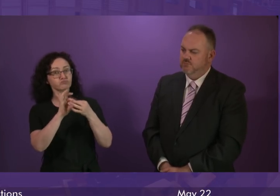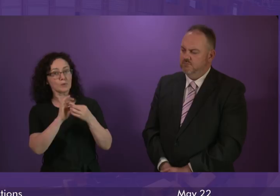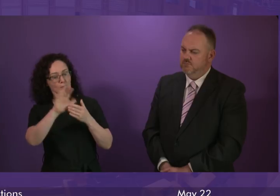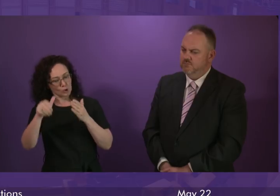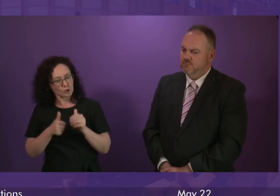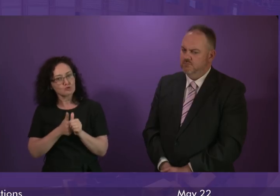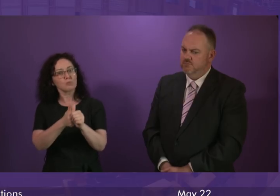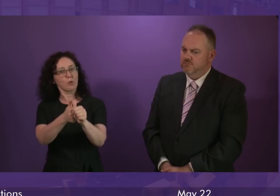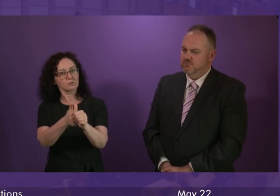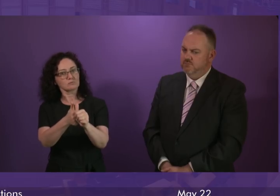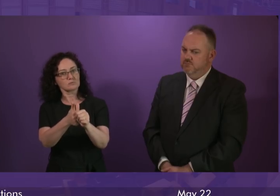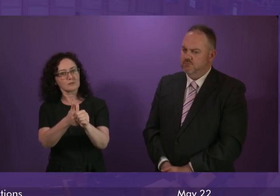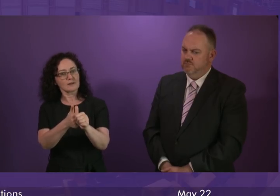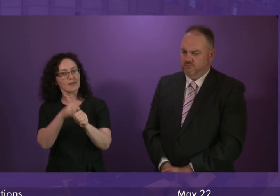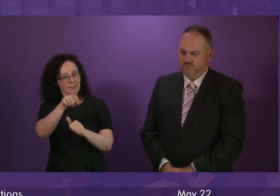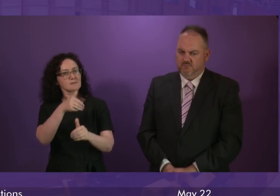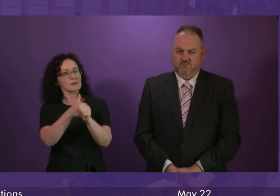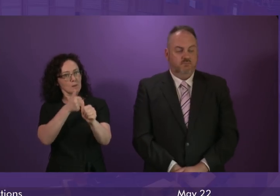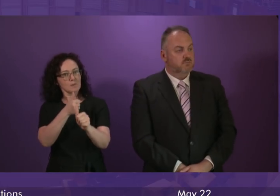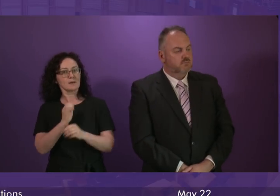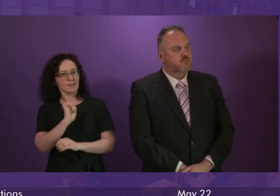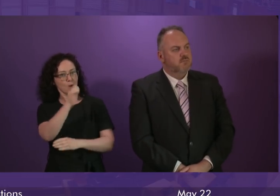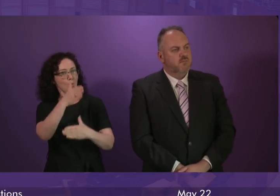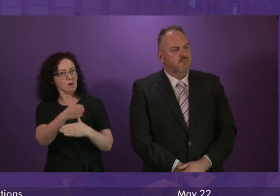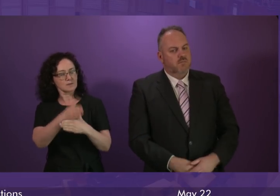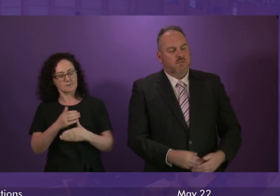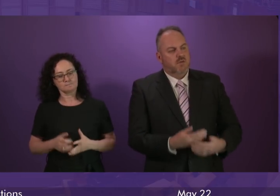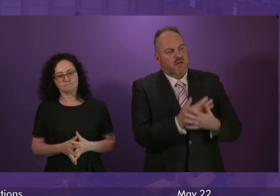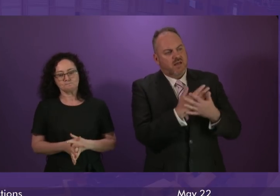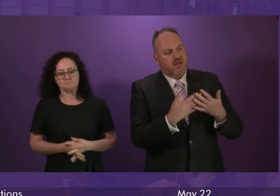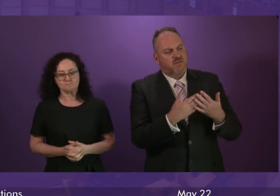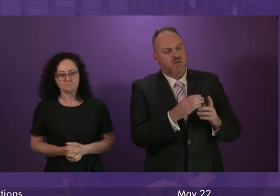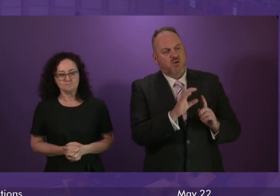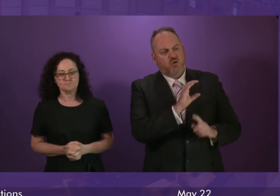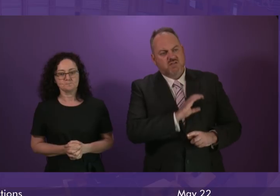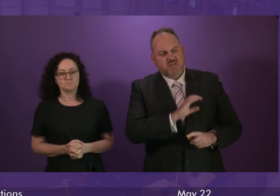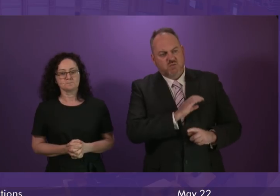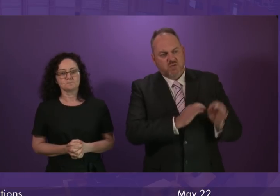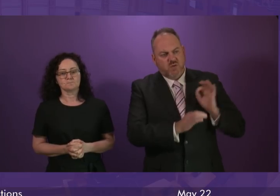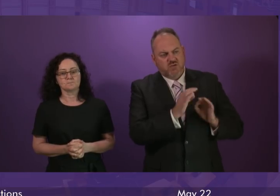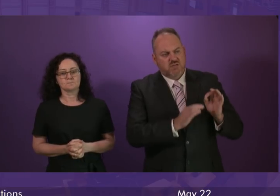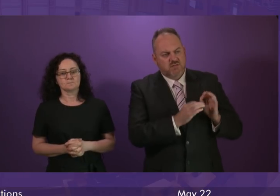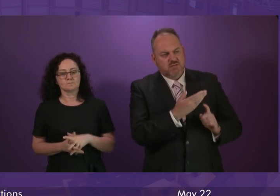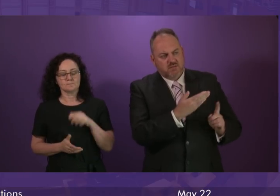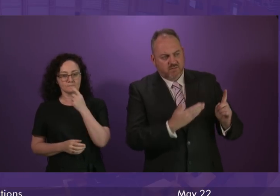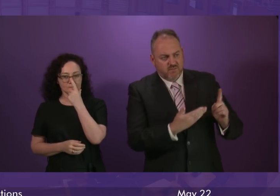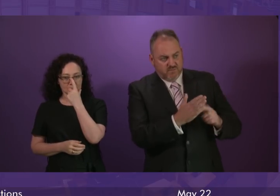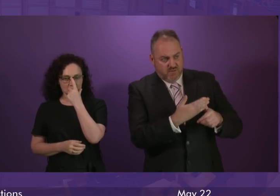entire Parliament for BIFAB and its workforce. A couple of consistency questions. The first from Jimmy Halker-Johnson.